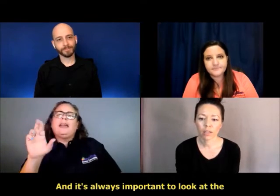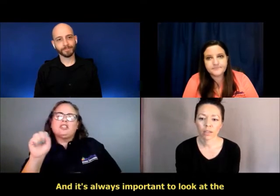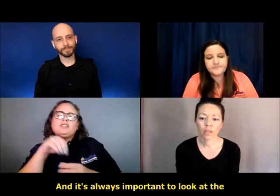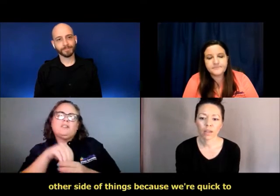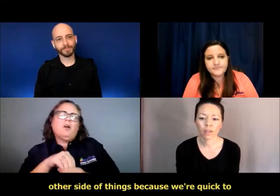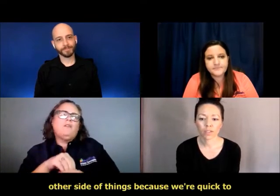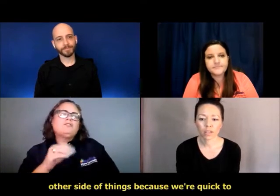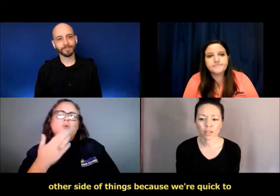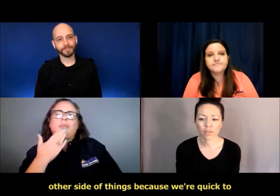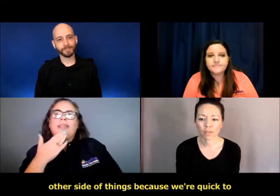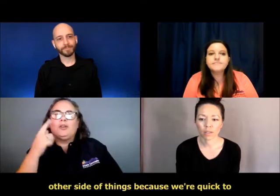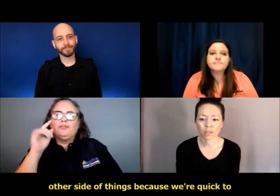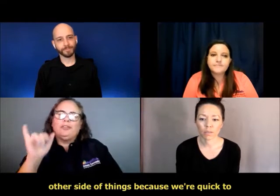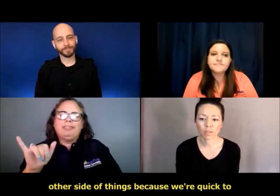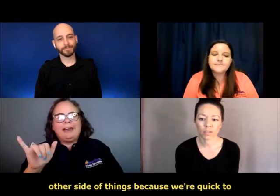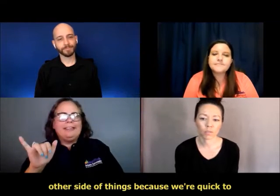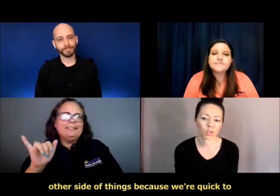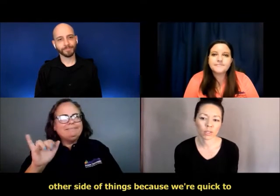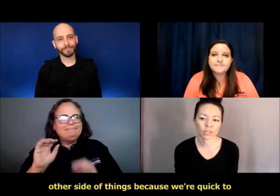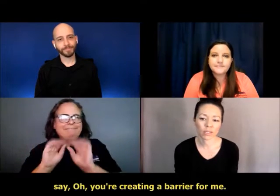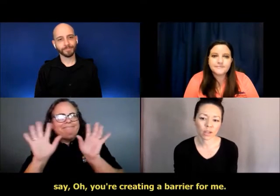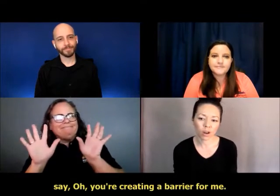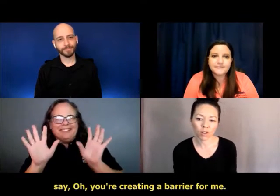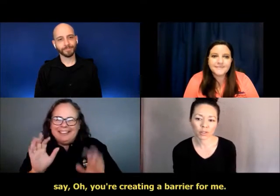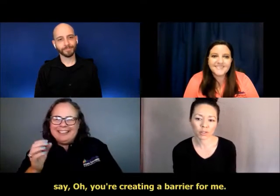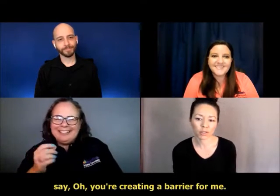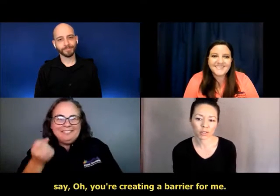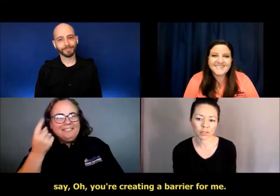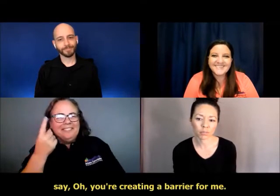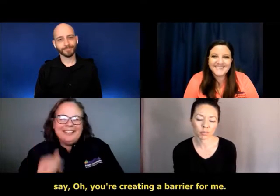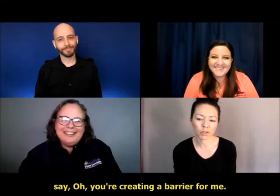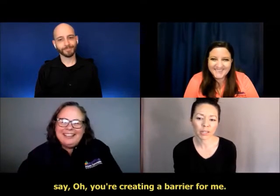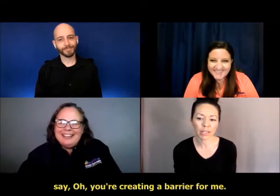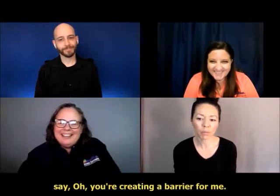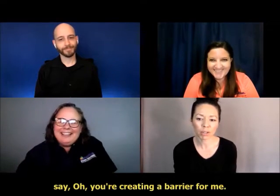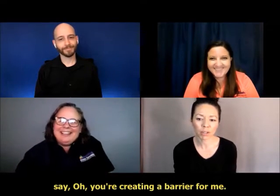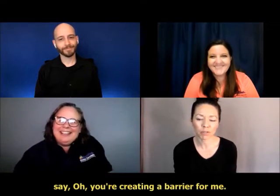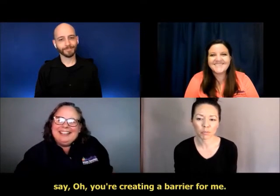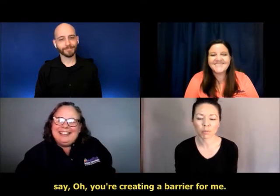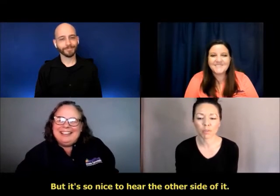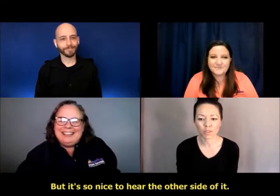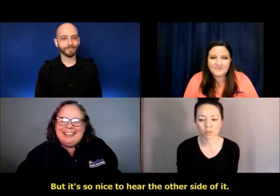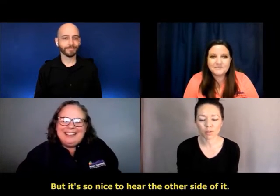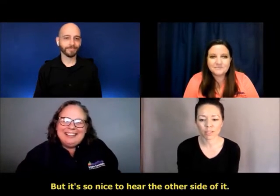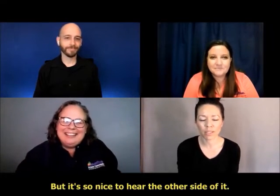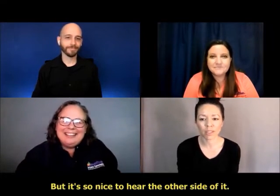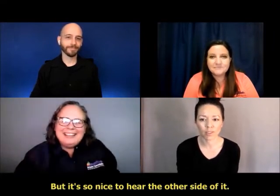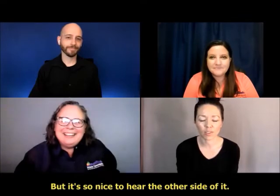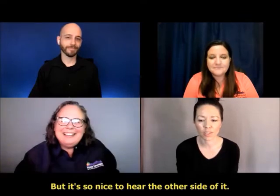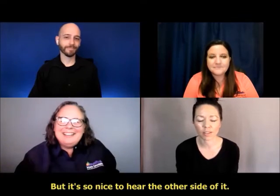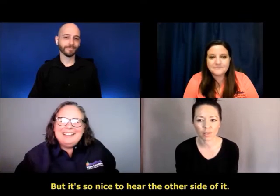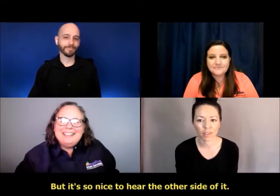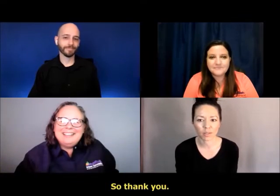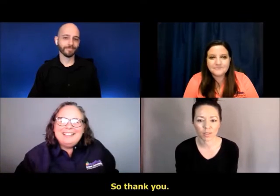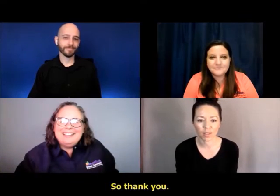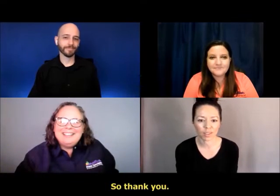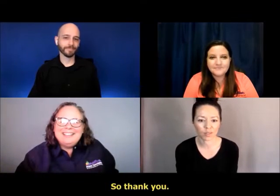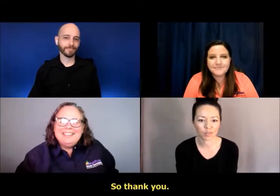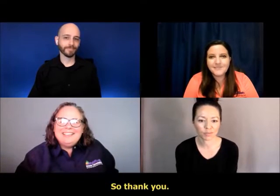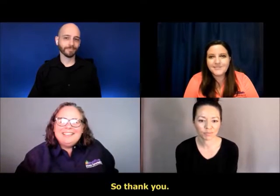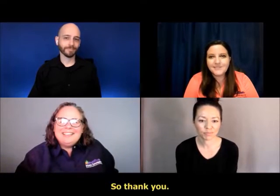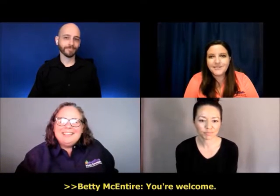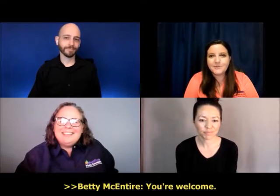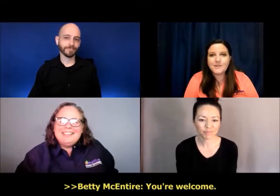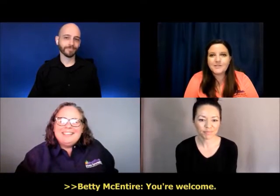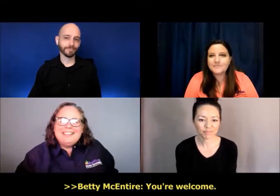the other side of things. Because we're quick to say, oh, you're creating a barrier for me. But it's so nice to hear the other side of that. So, thank